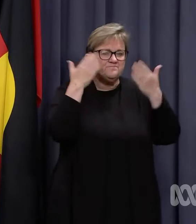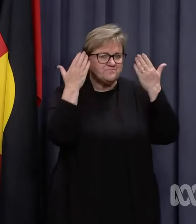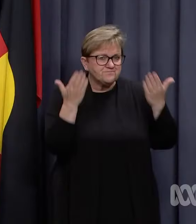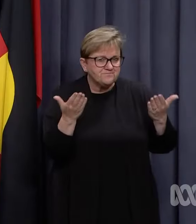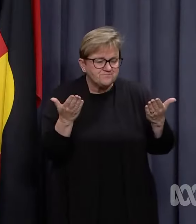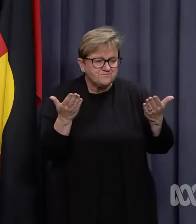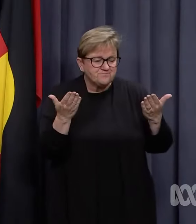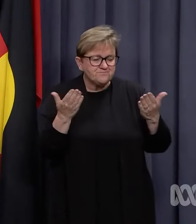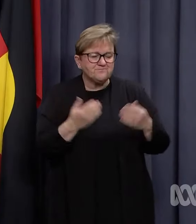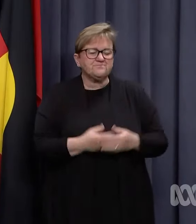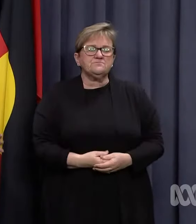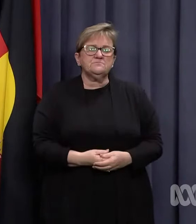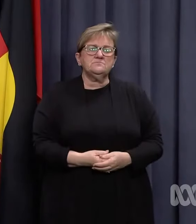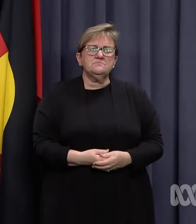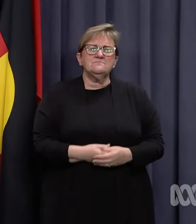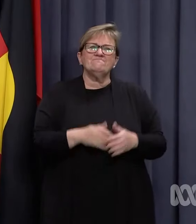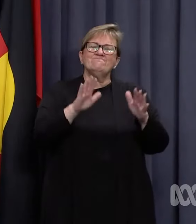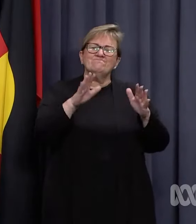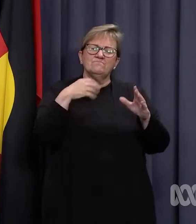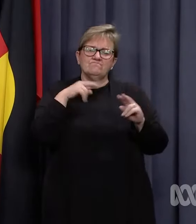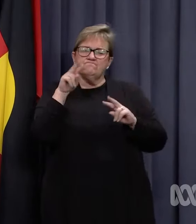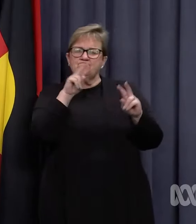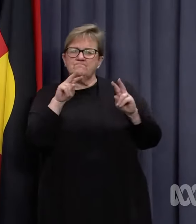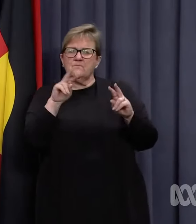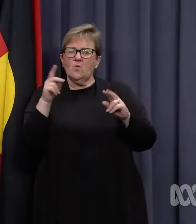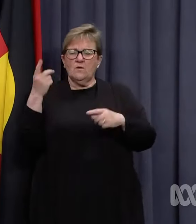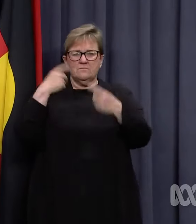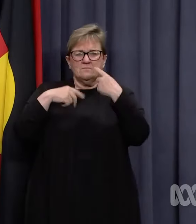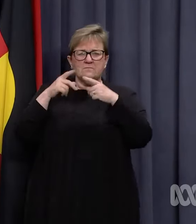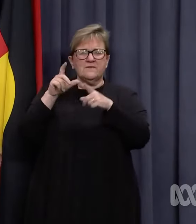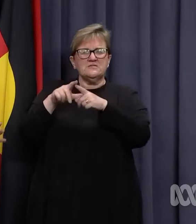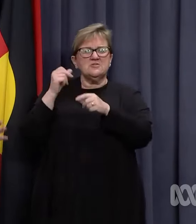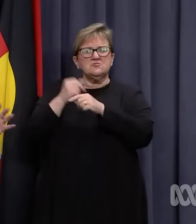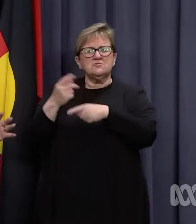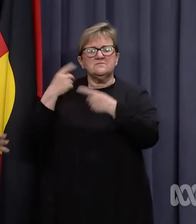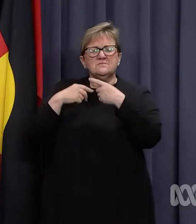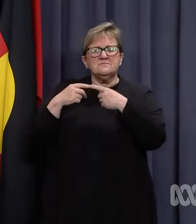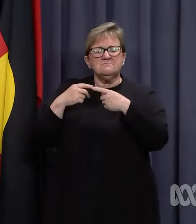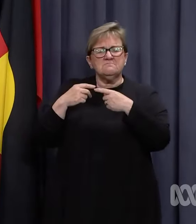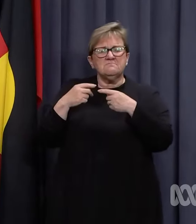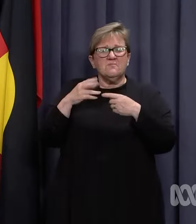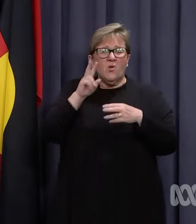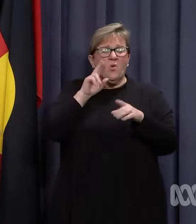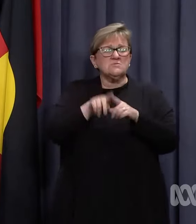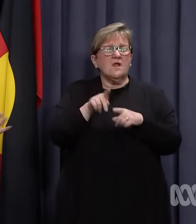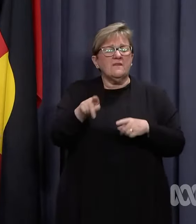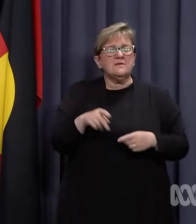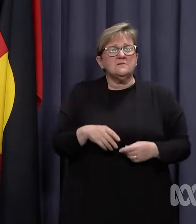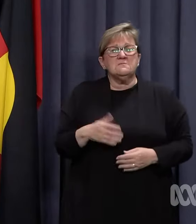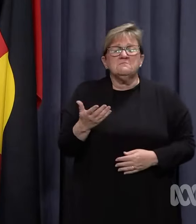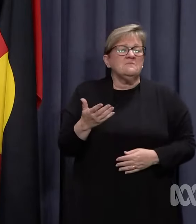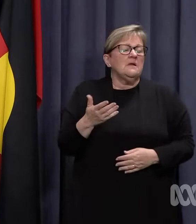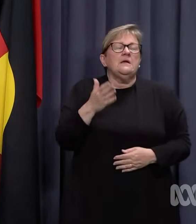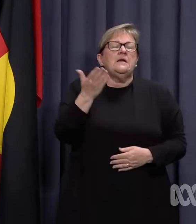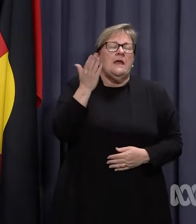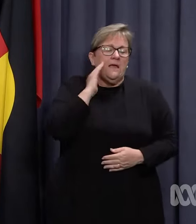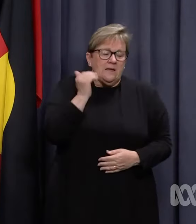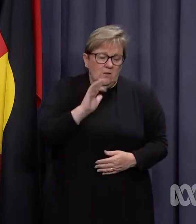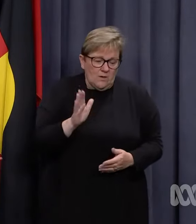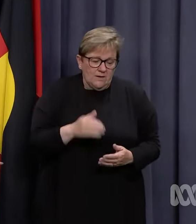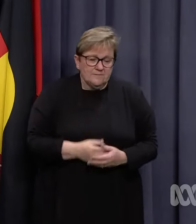don't know. It's just an observation that was made to me by the Director General that it looks that way. Nevertheless,